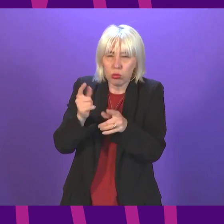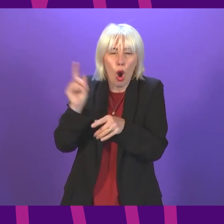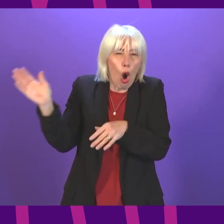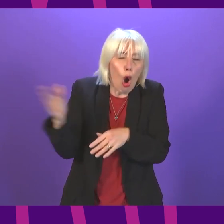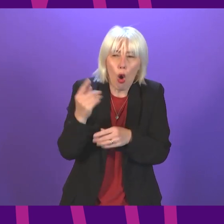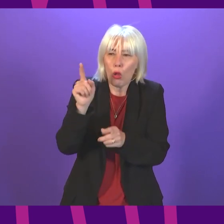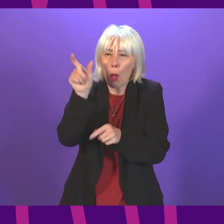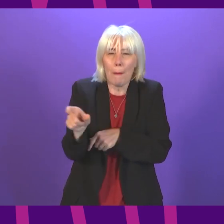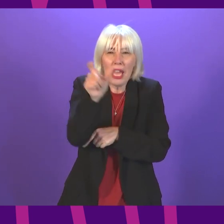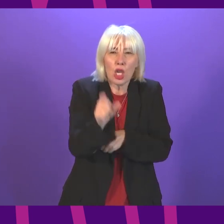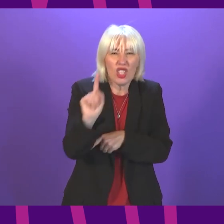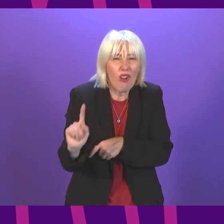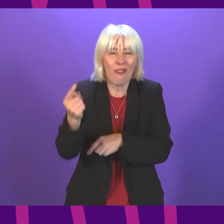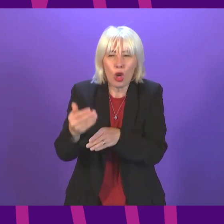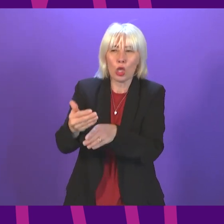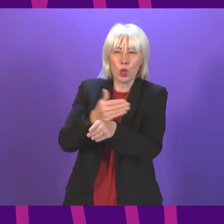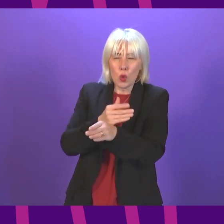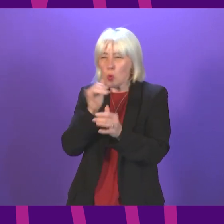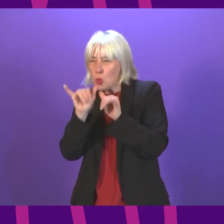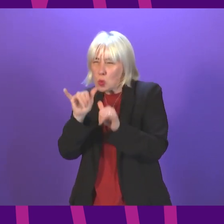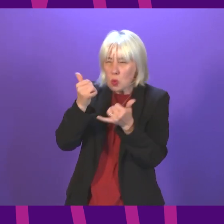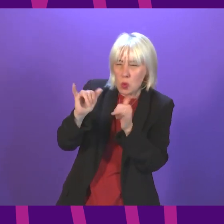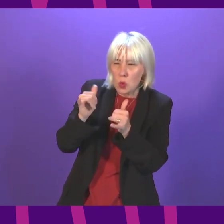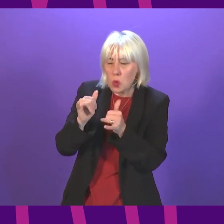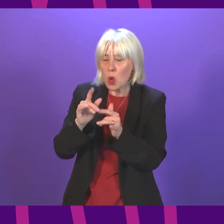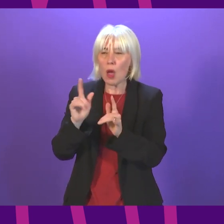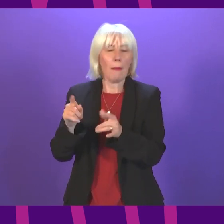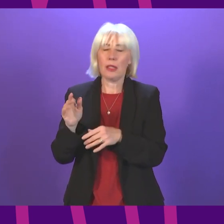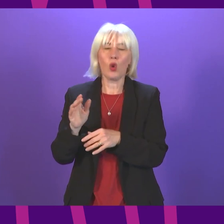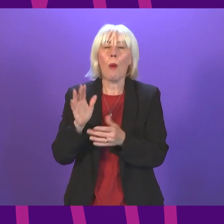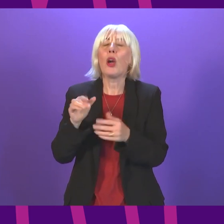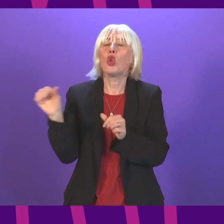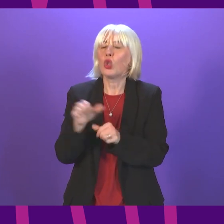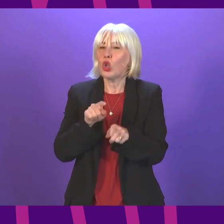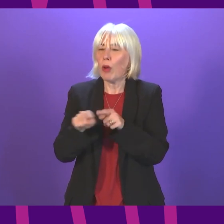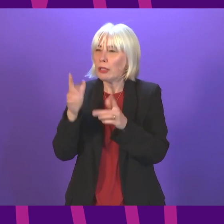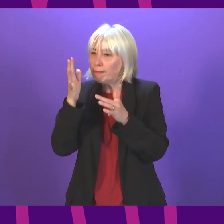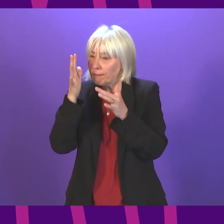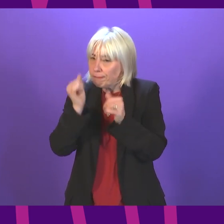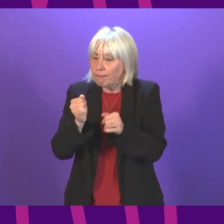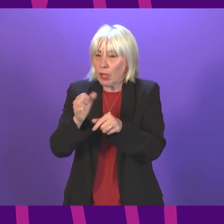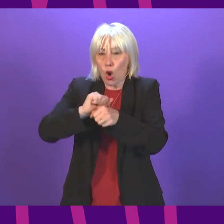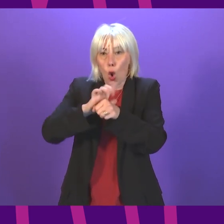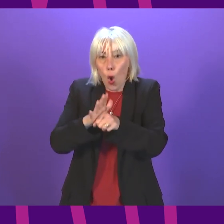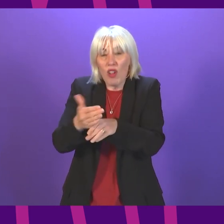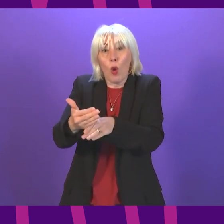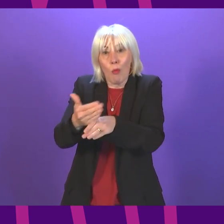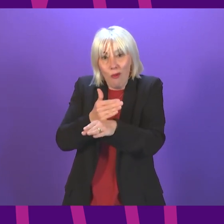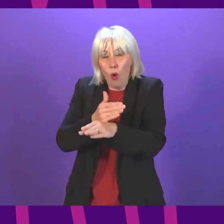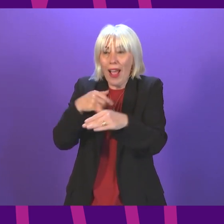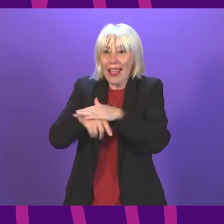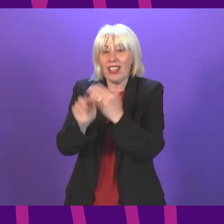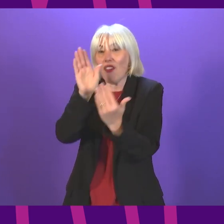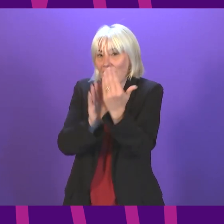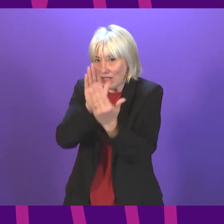GPs and clinicians should continue to screen patients for COVID before seeing them face-to-face. It